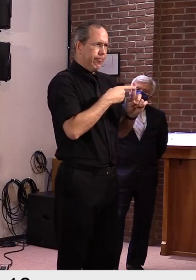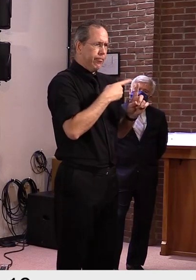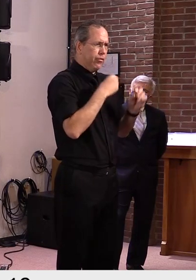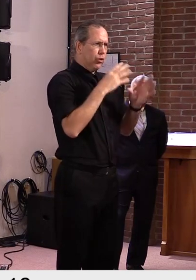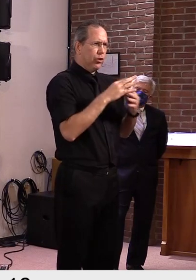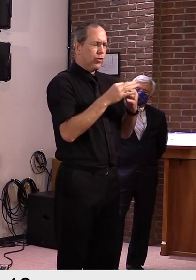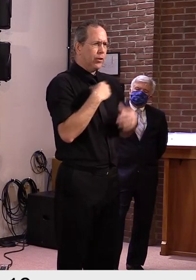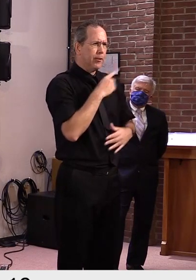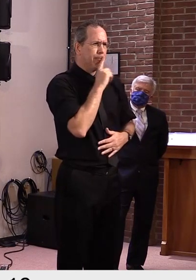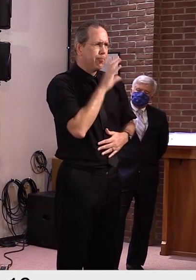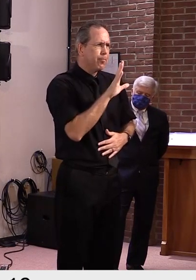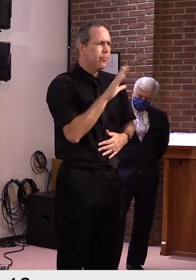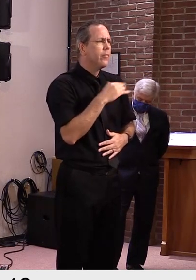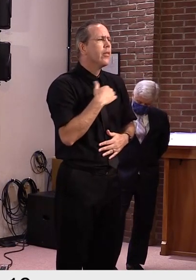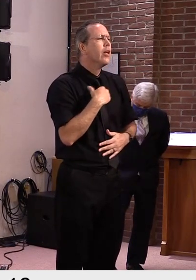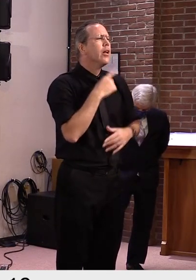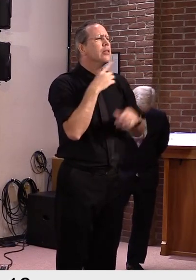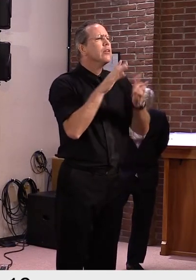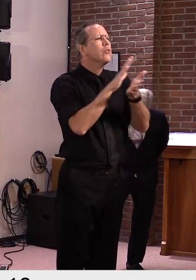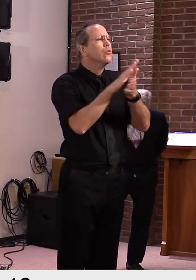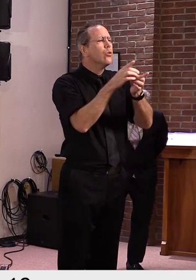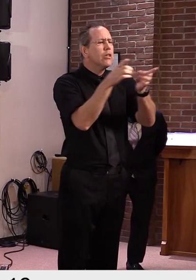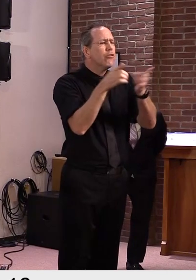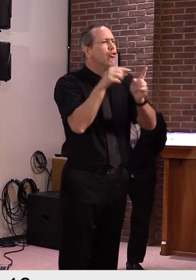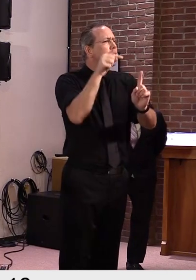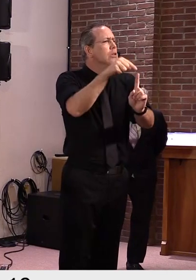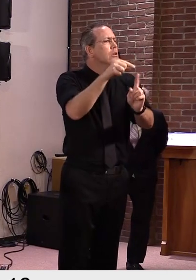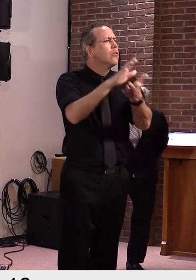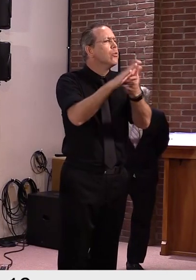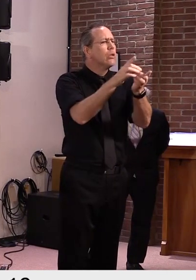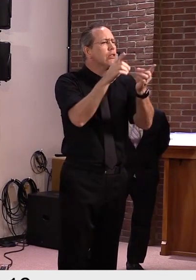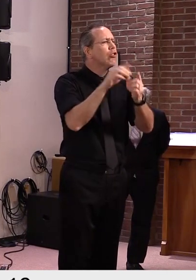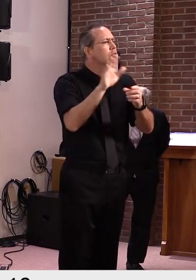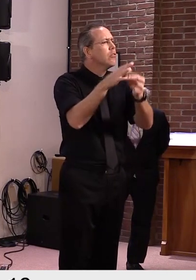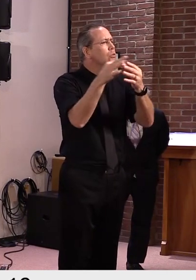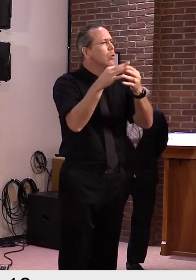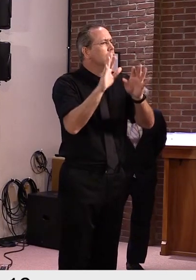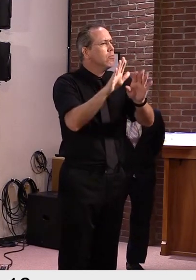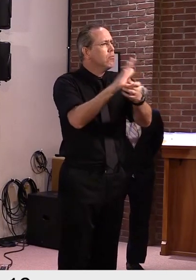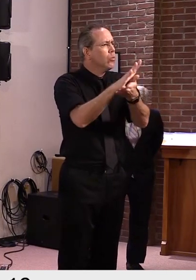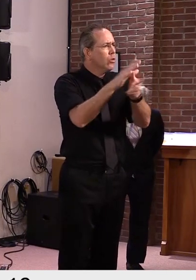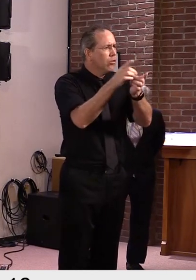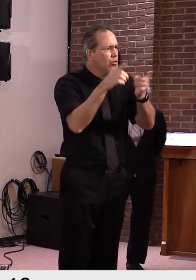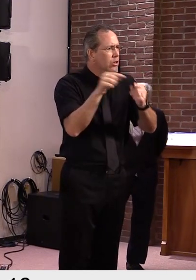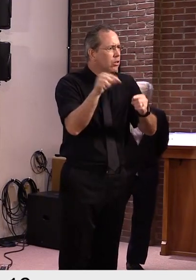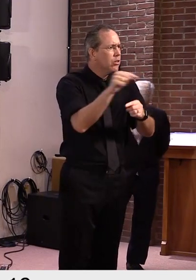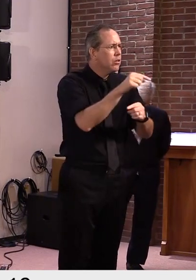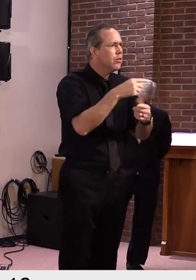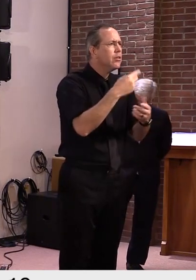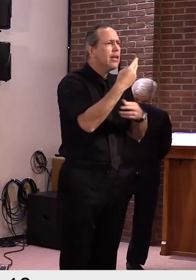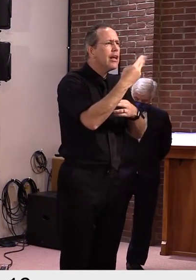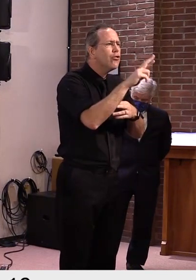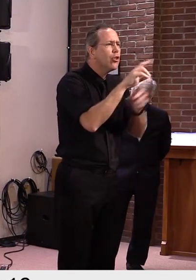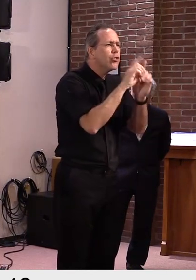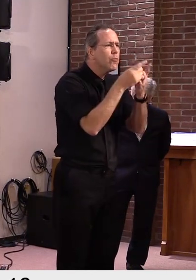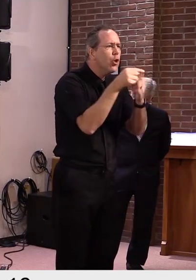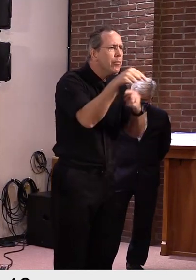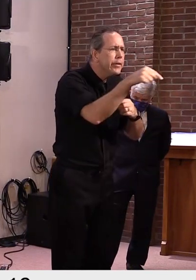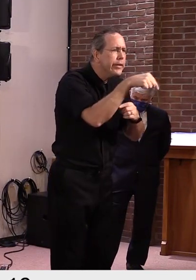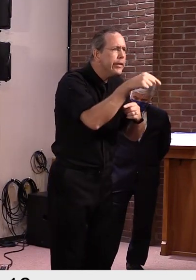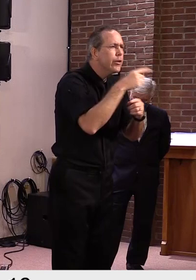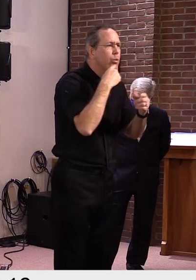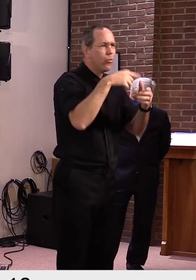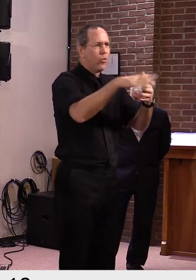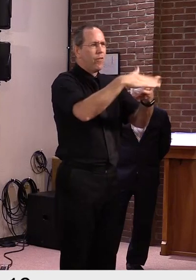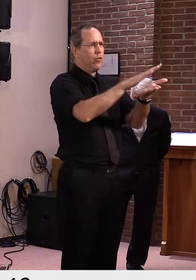Avery WCAX. My question is likely for Dr. Levine. It's about pop-up testing sites. What is the current